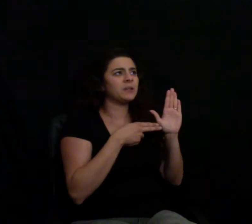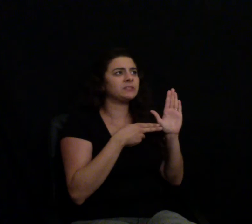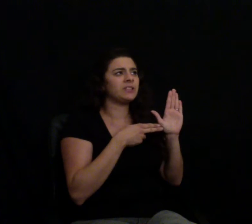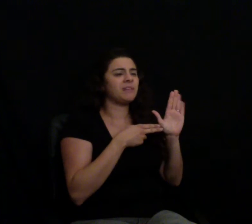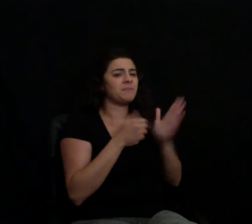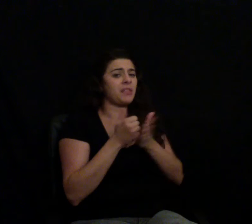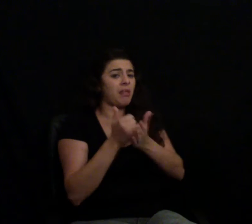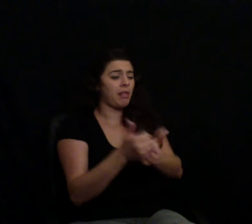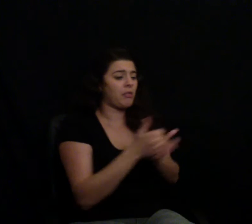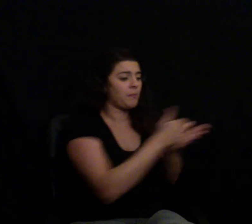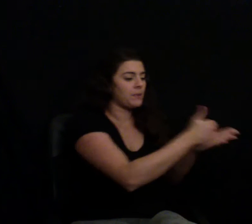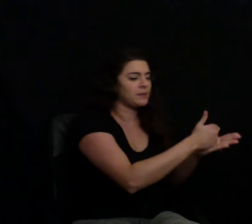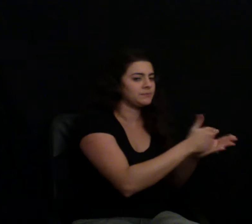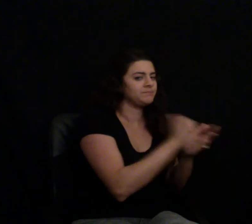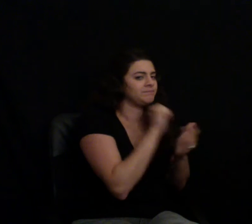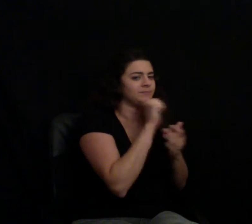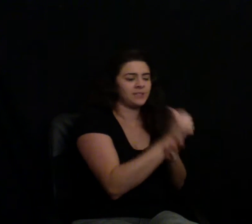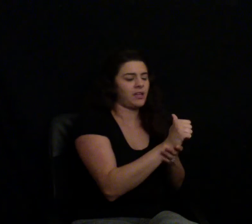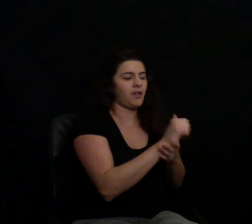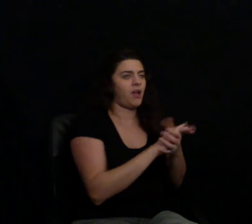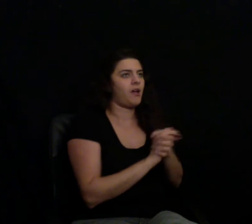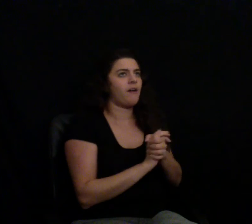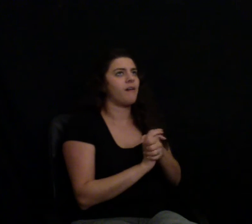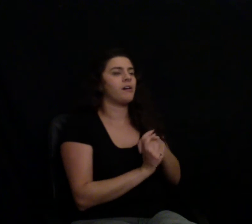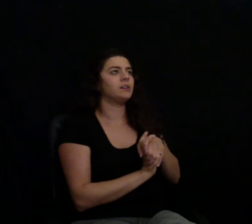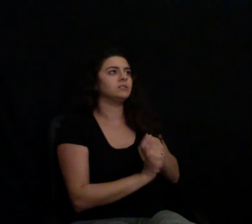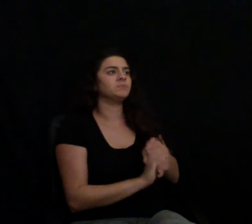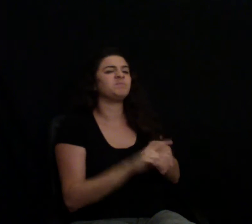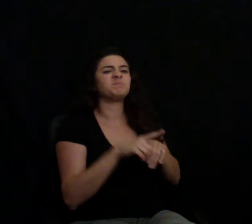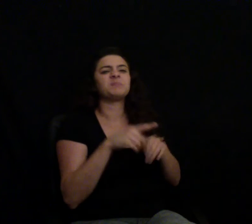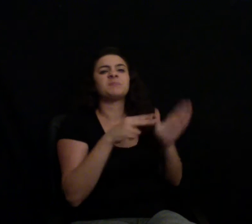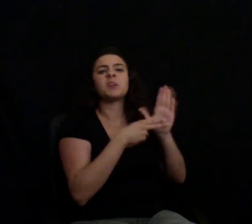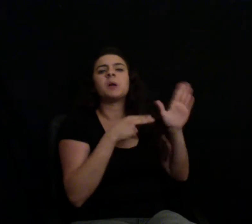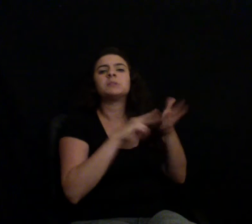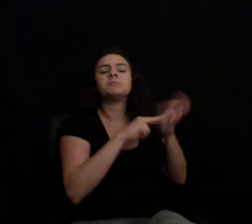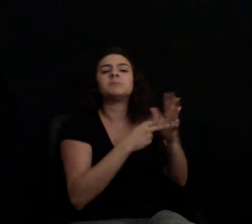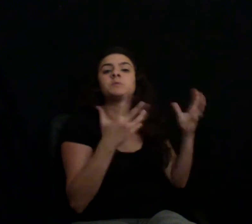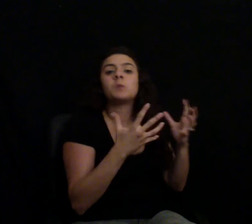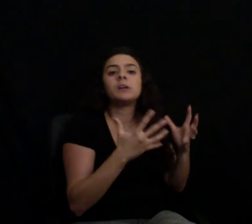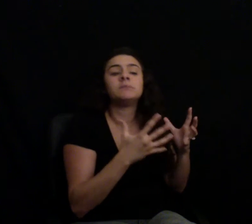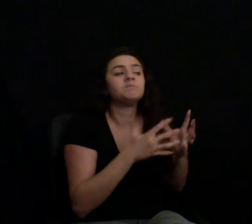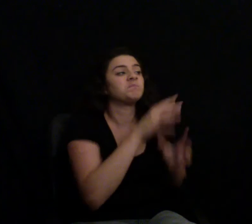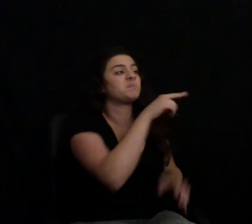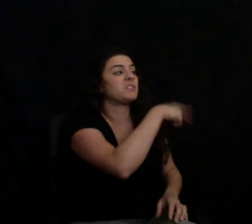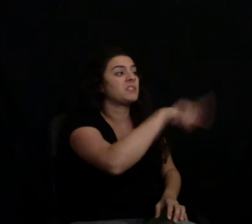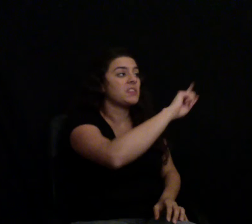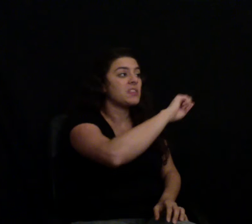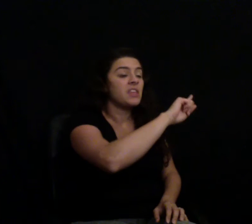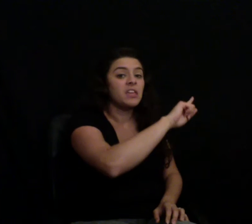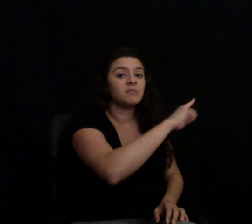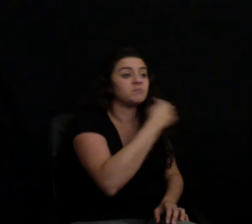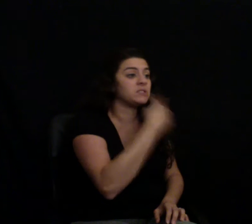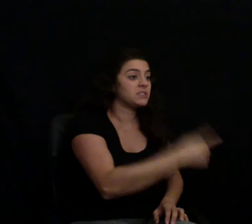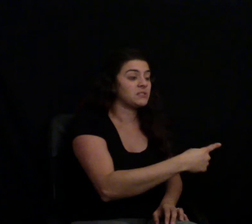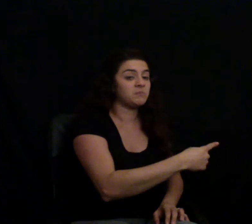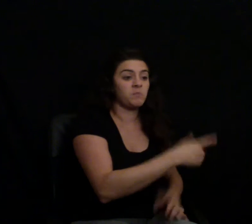way it works is you agree to do everything they tell you to do. Basically, I raised the bird on the farm. It might be five weeks, six weeks, whatever.